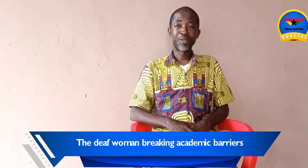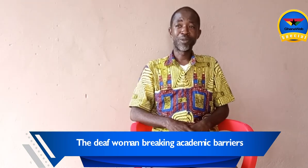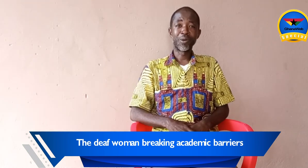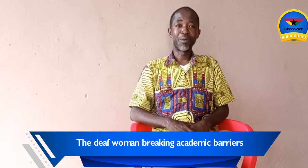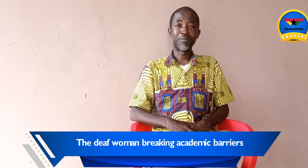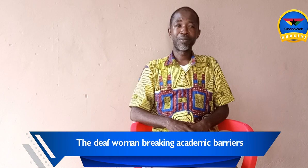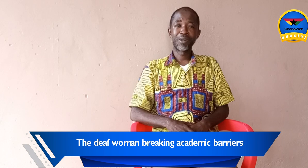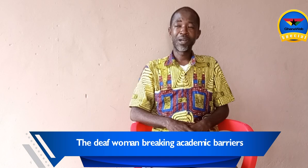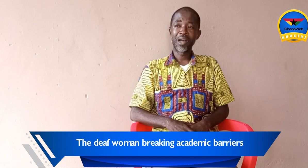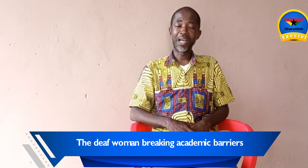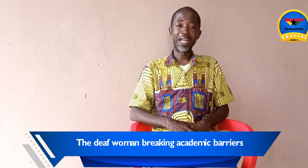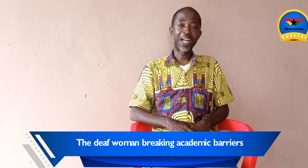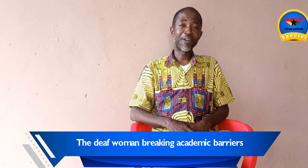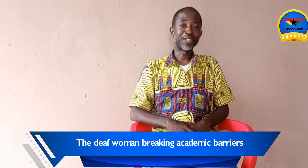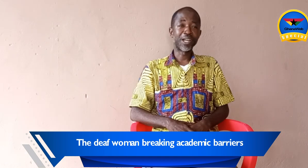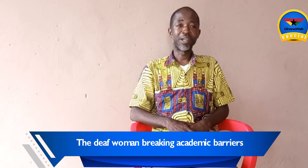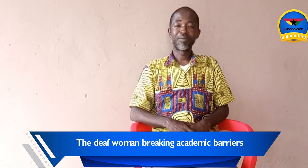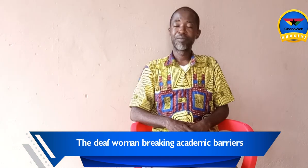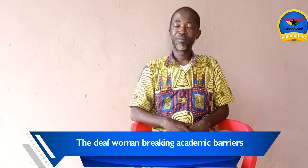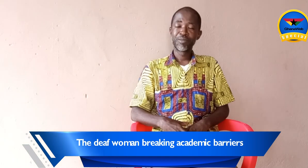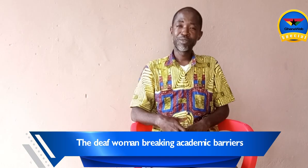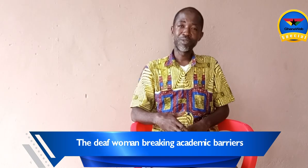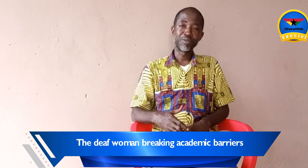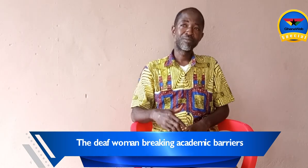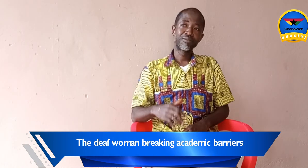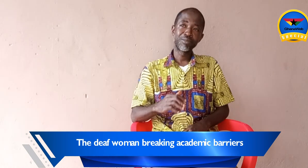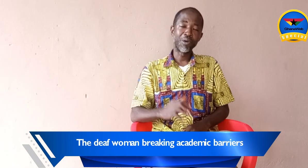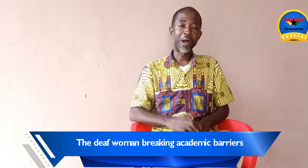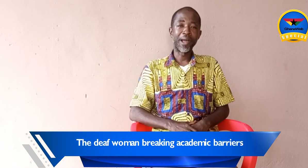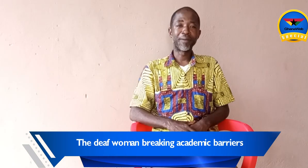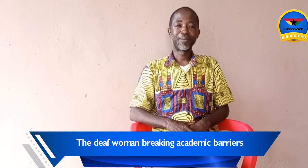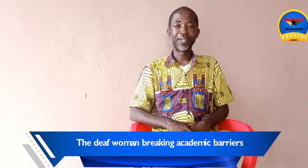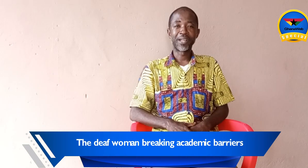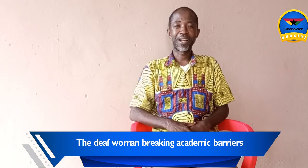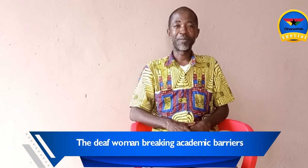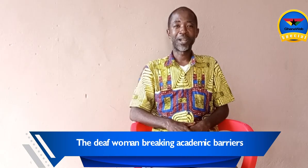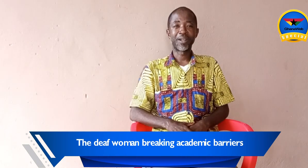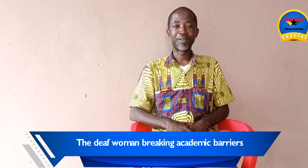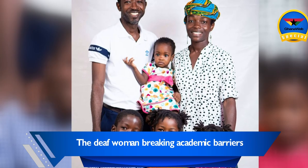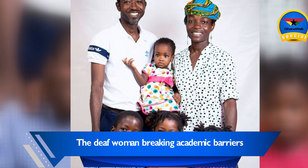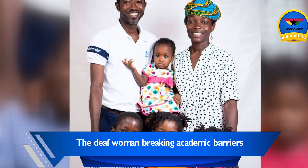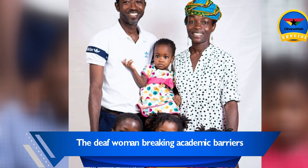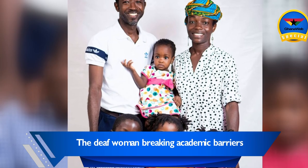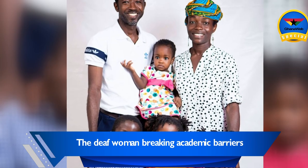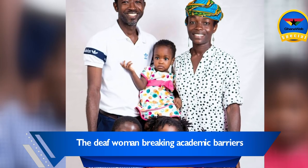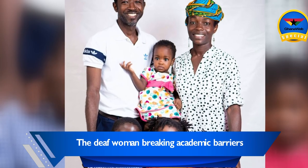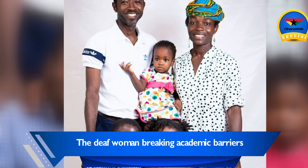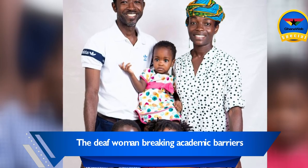So I encourage her to go higher in the academic level. Ever wondered how Lydia,